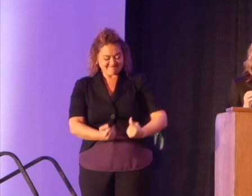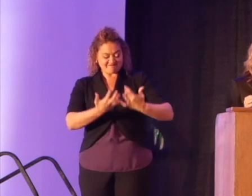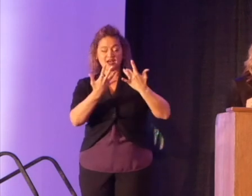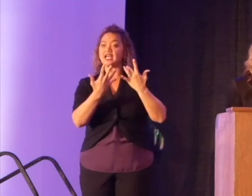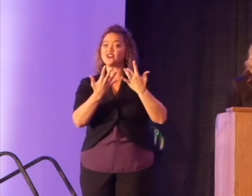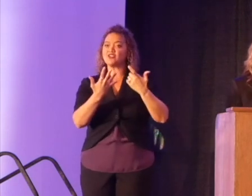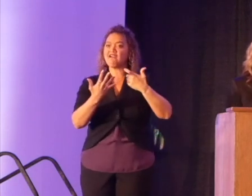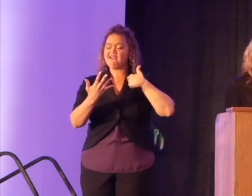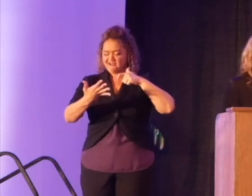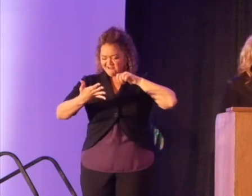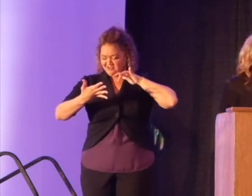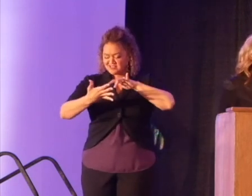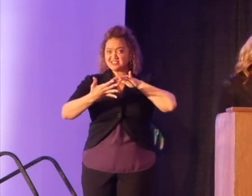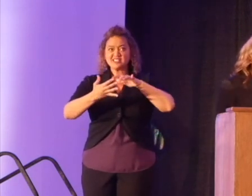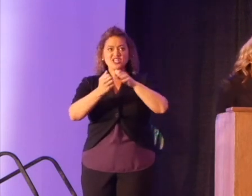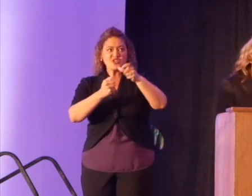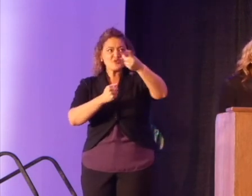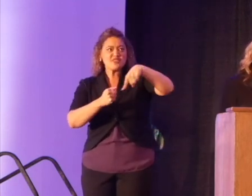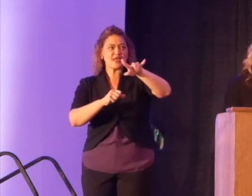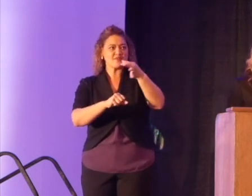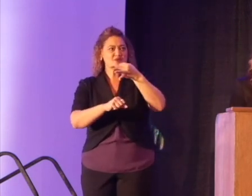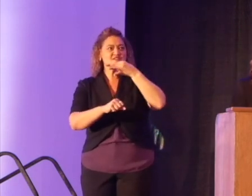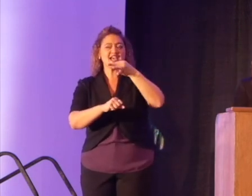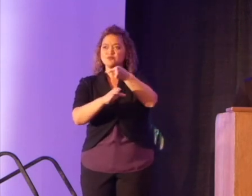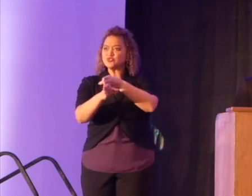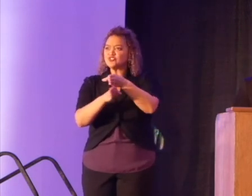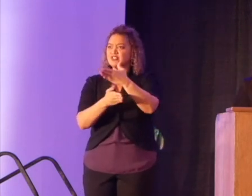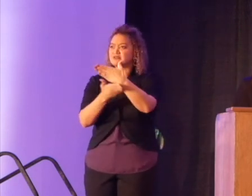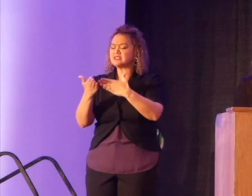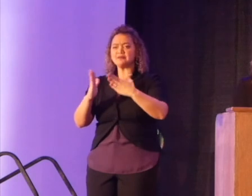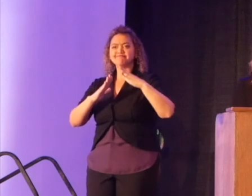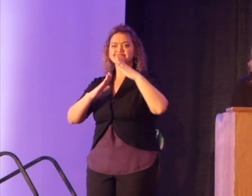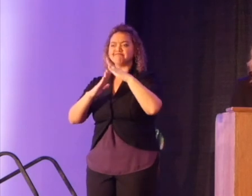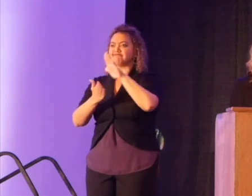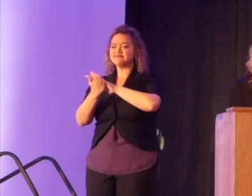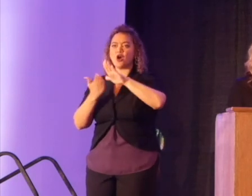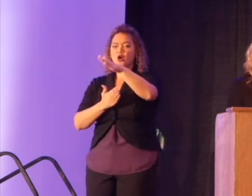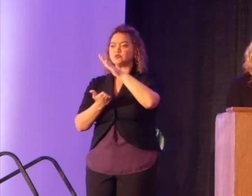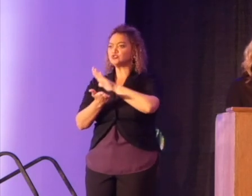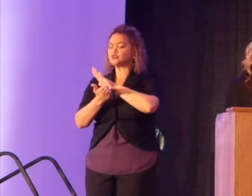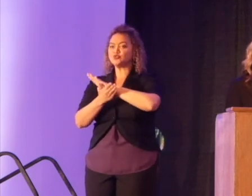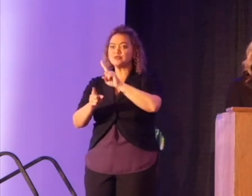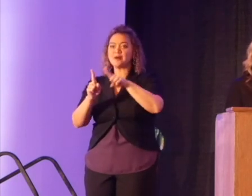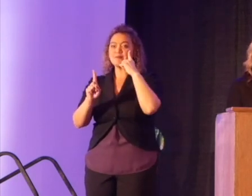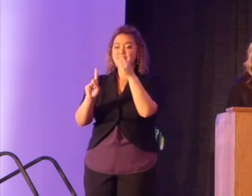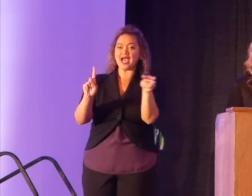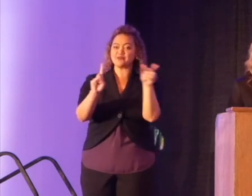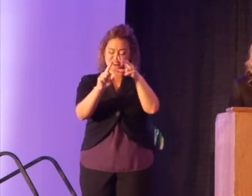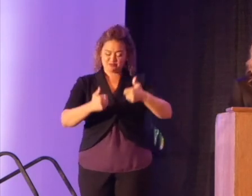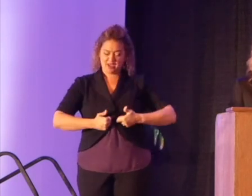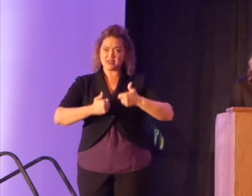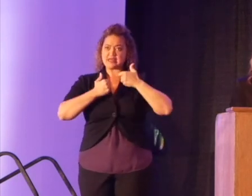Even as I studied with some of the leading experts in the field at some of the leading institutions, my entire outlook on life, the